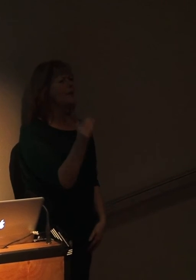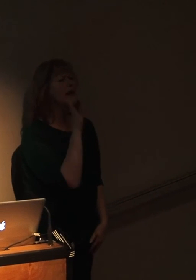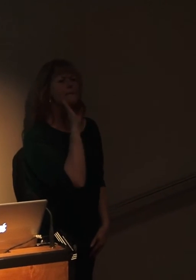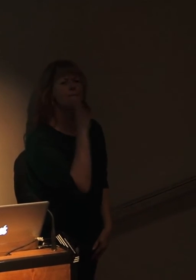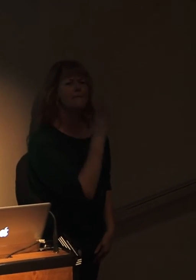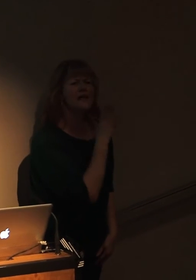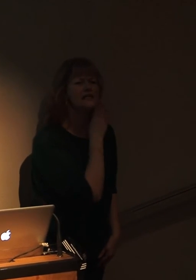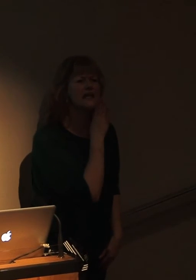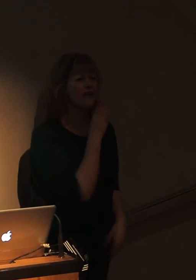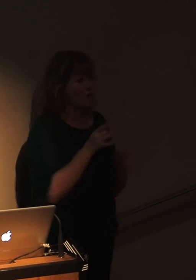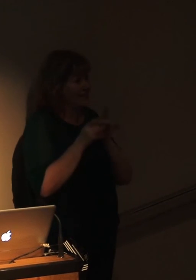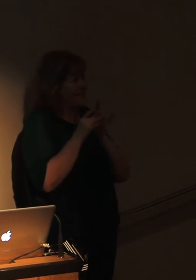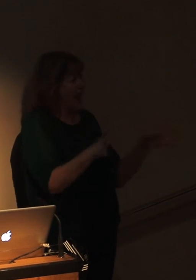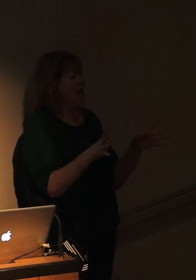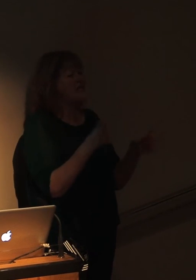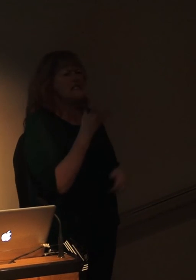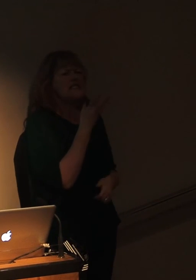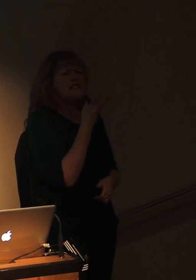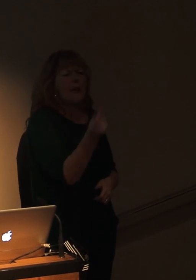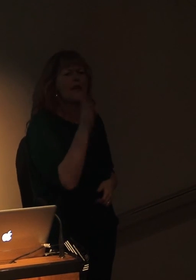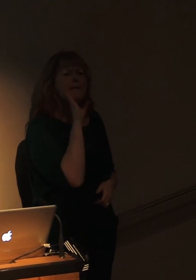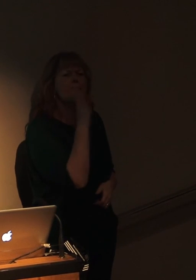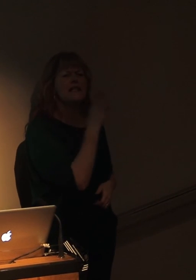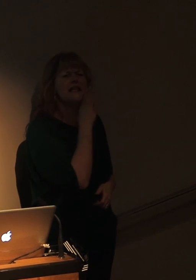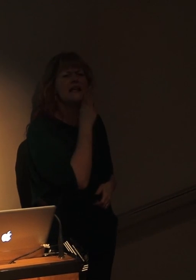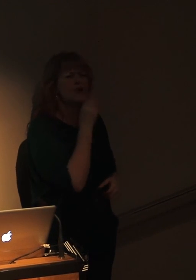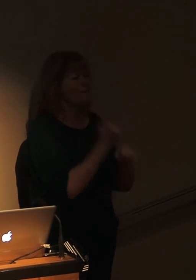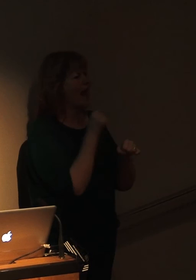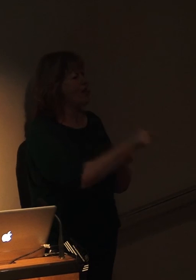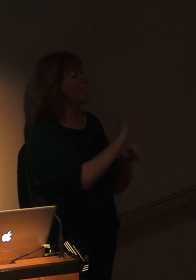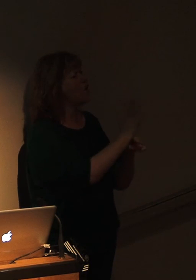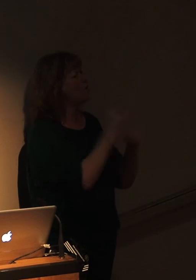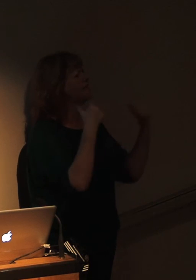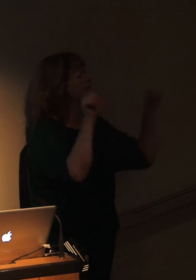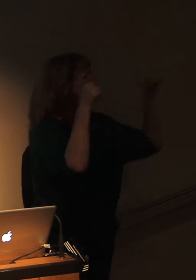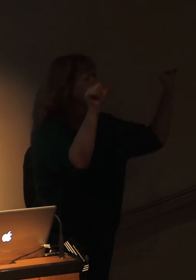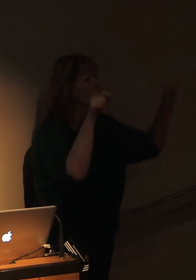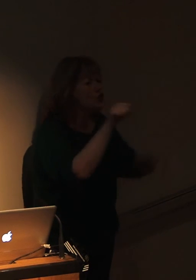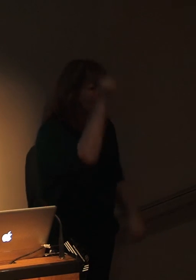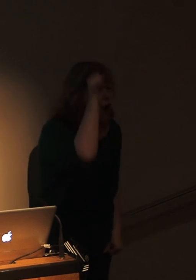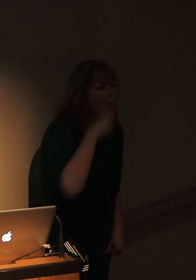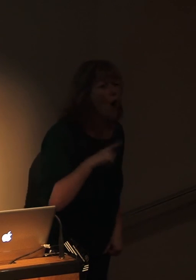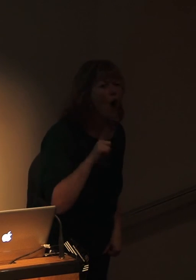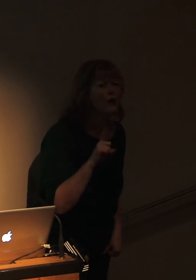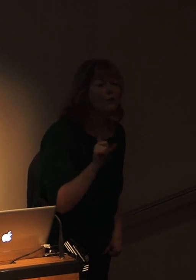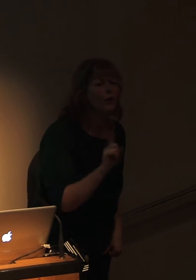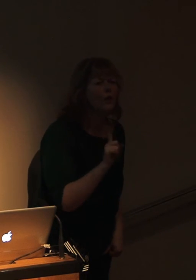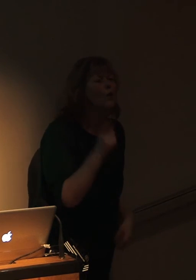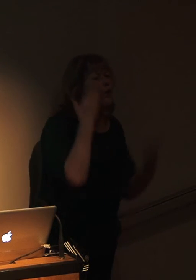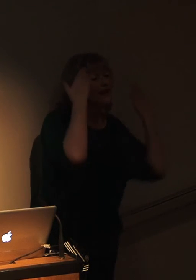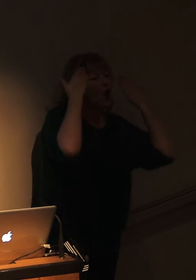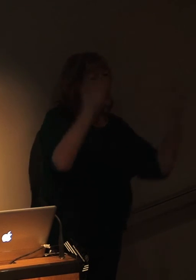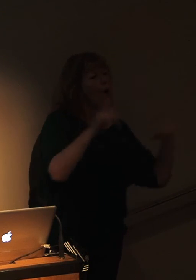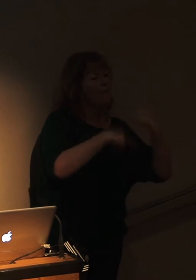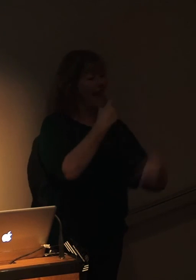there was something else that was absolutely critical for that film to be successful. You know what it was? We didn't know anything about our characters. We